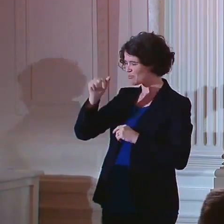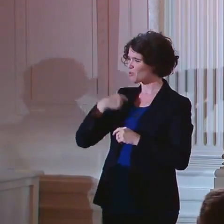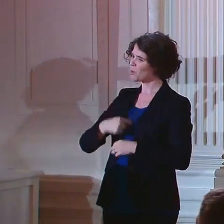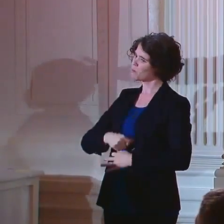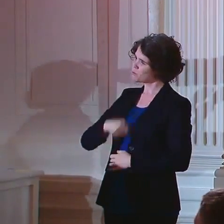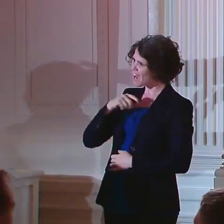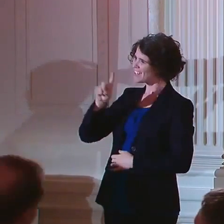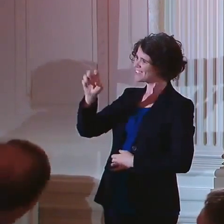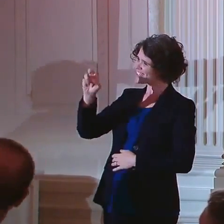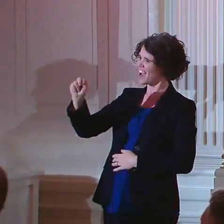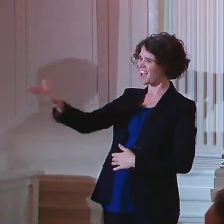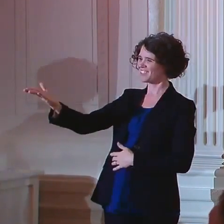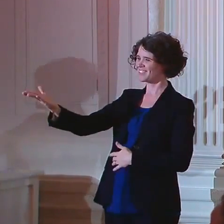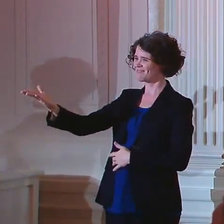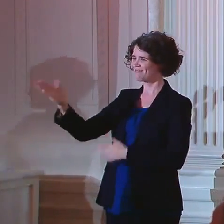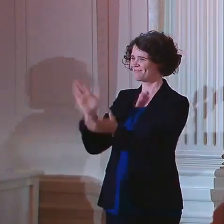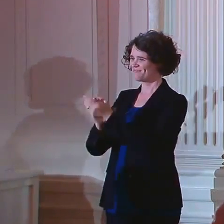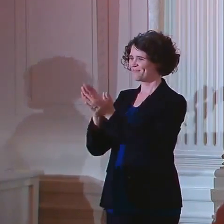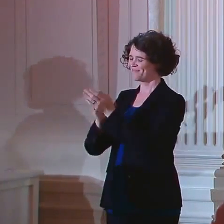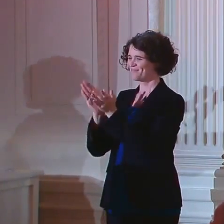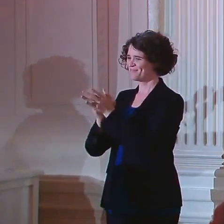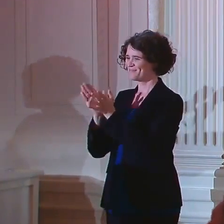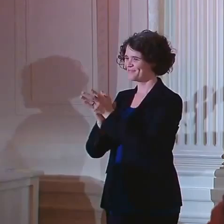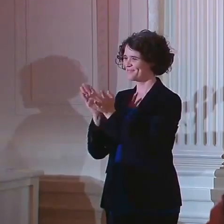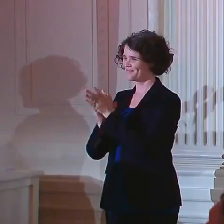Dion. Here he is right here, Dion.